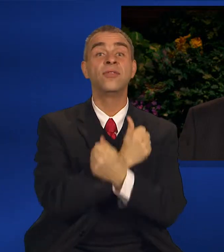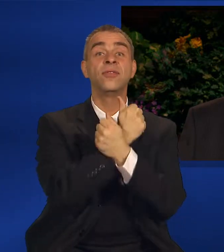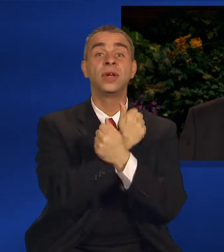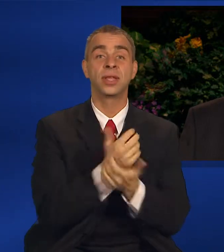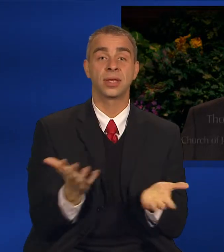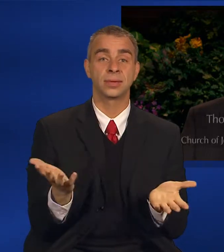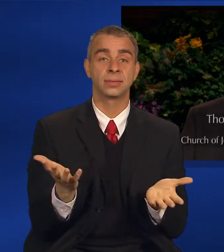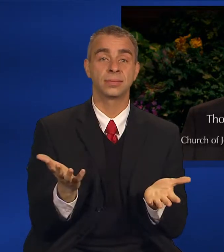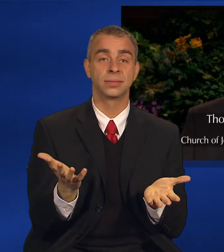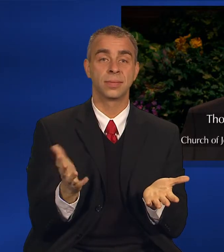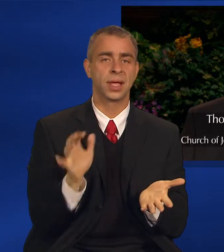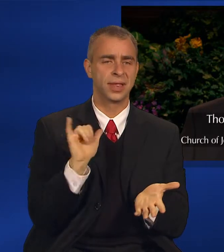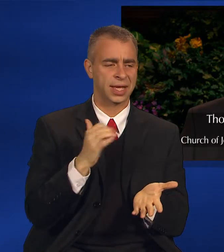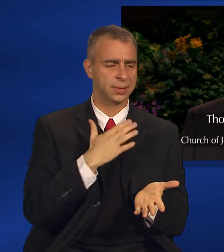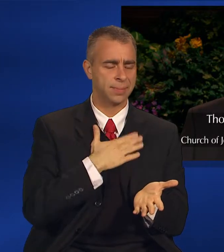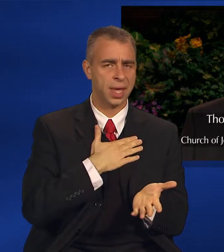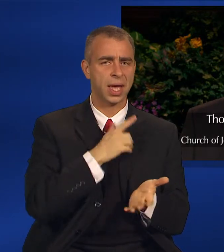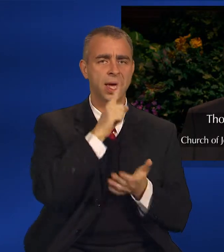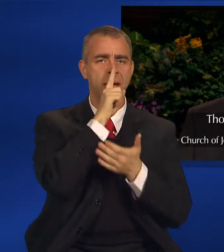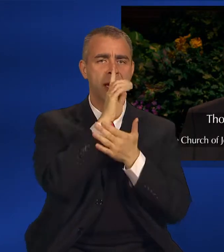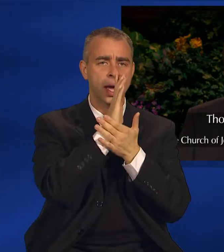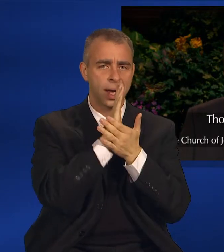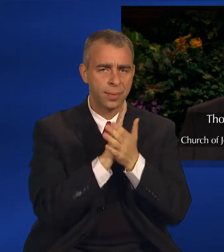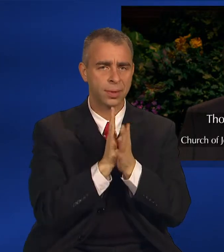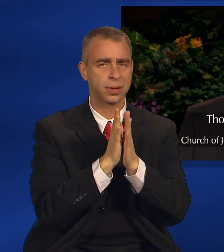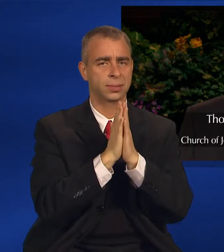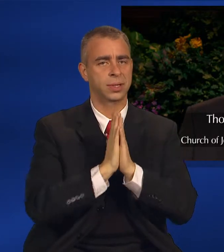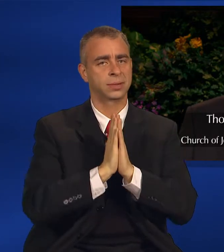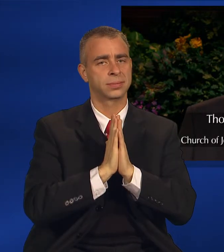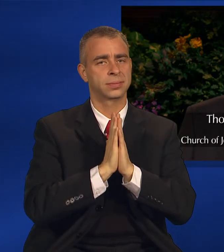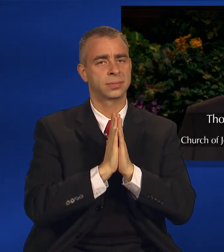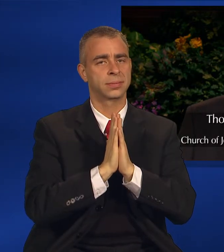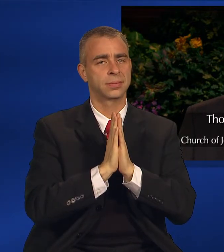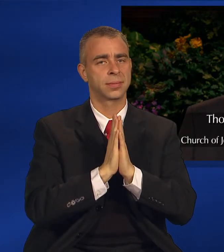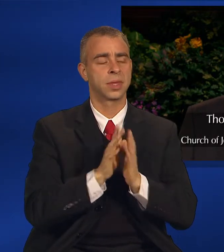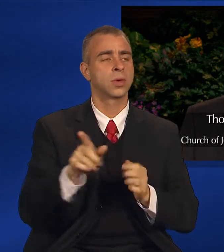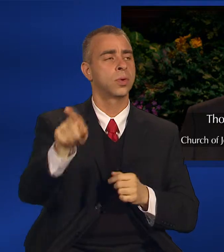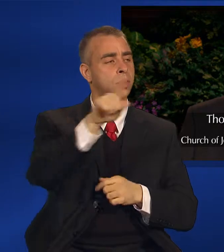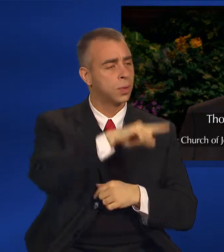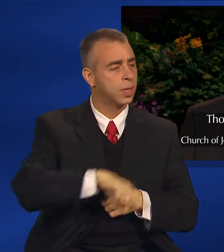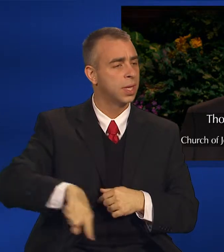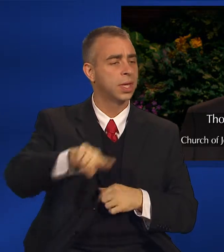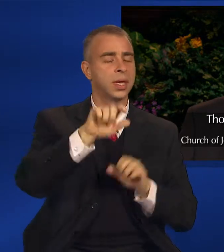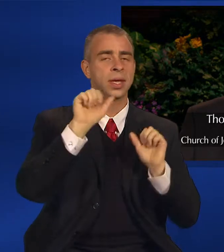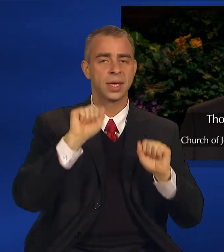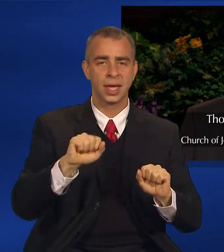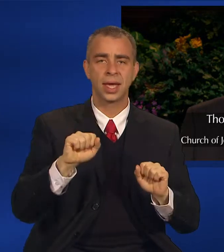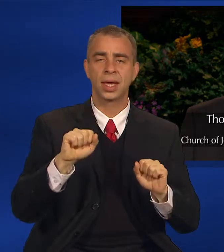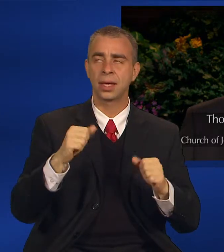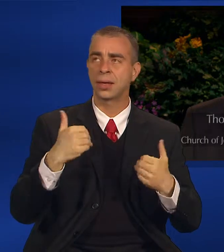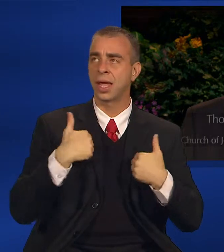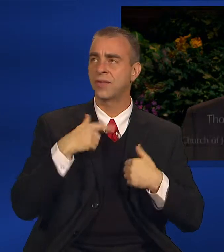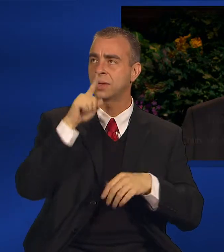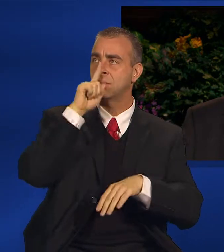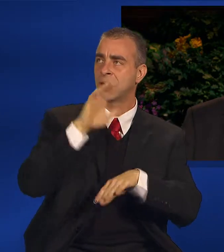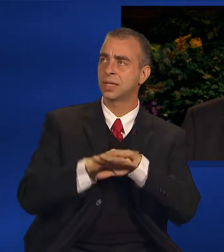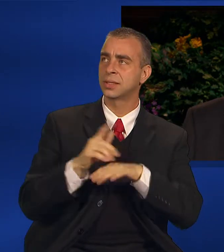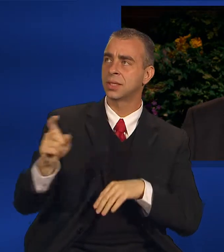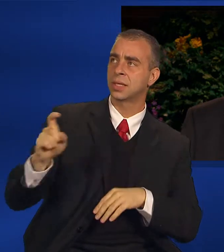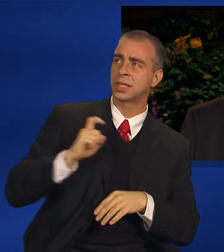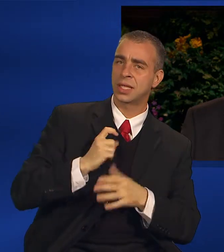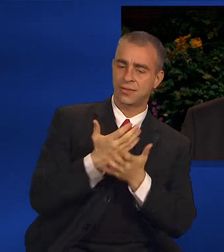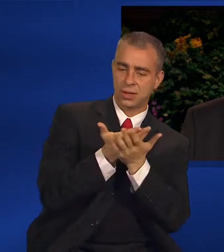It is my humble prayer that we may be blessed with the rich rewards promised to the obedient.